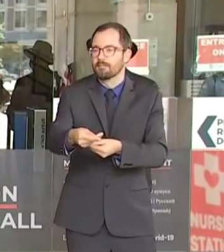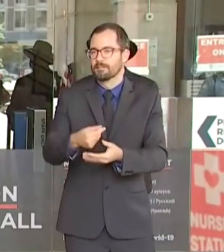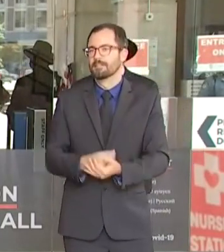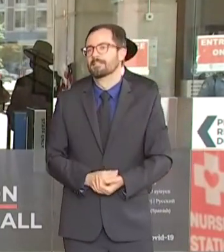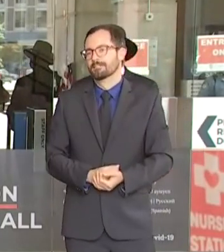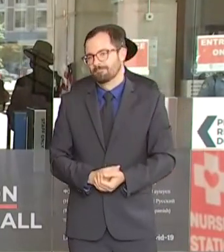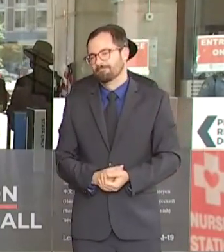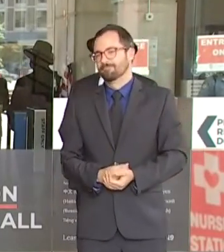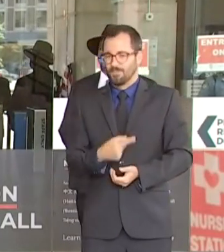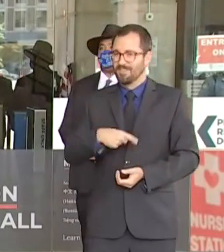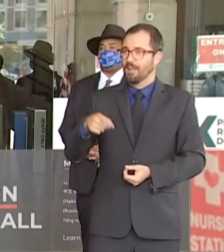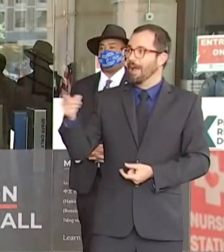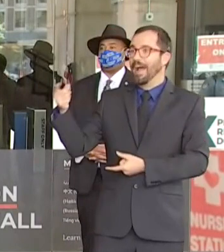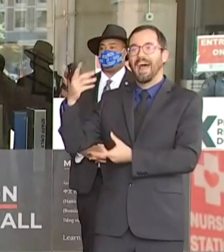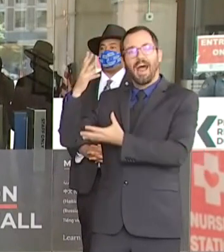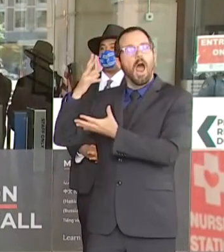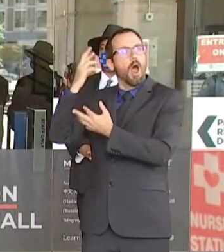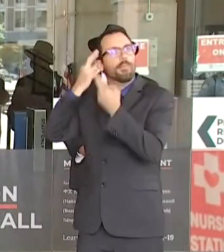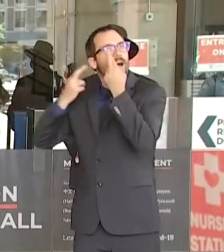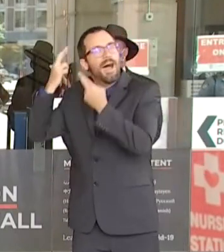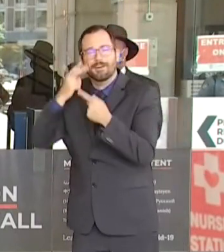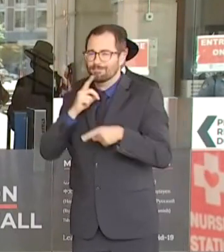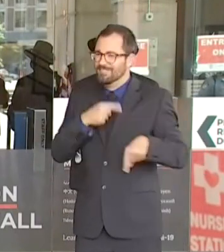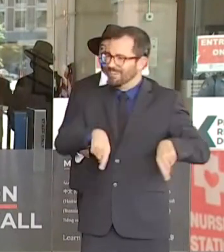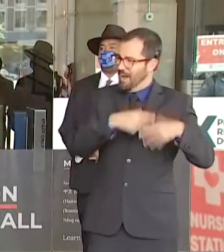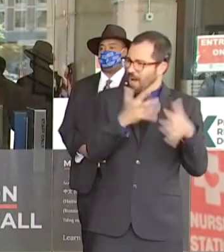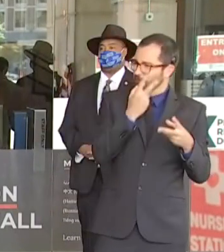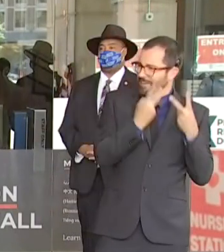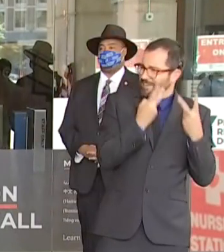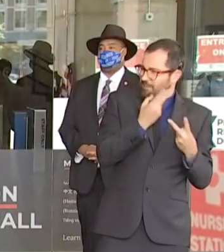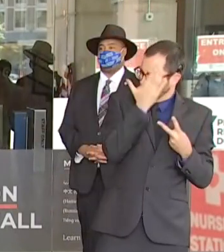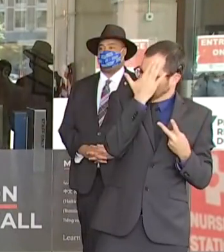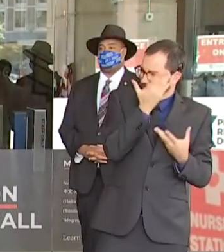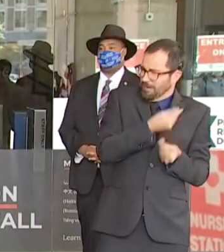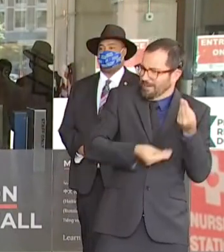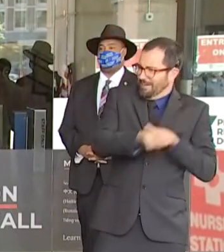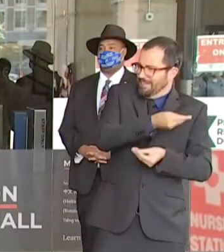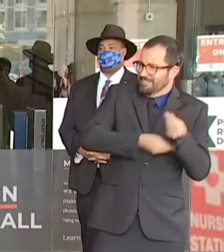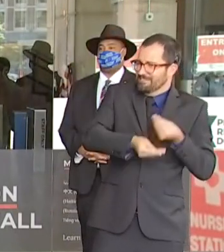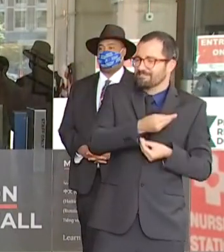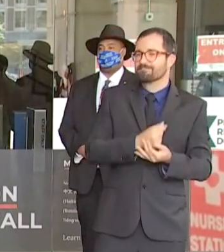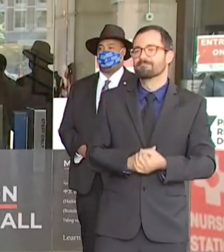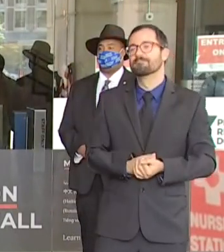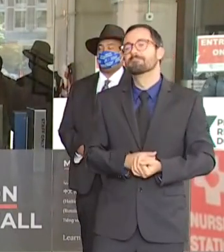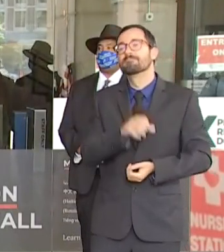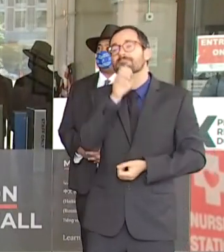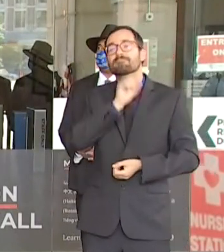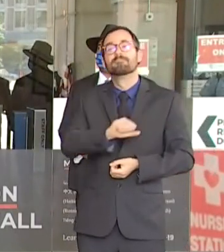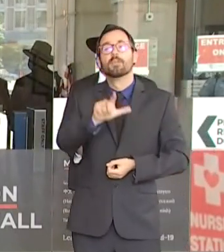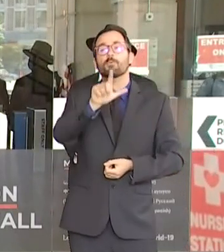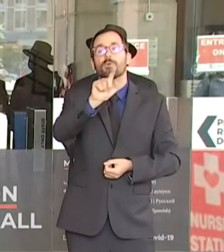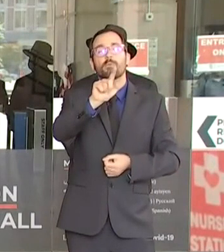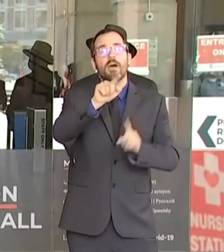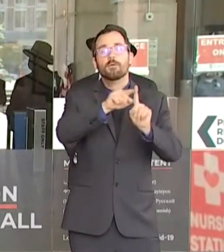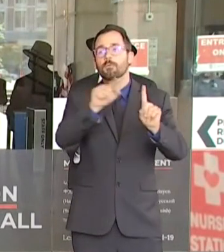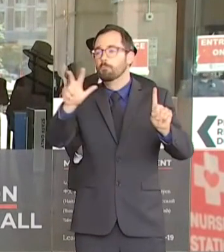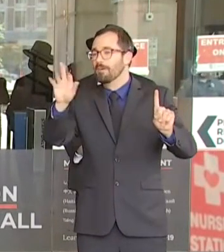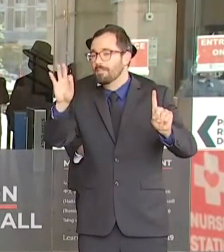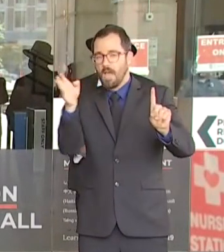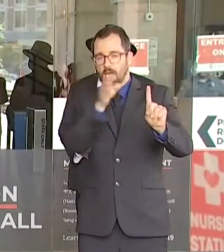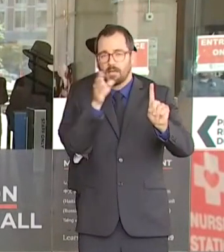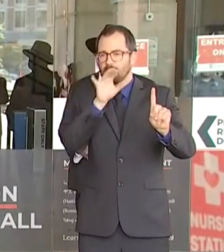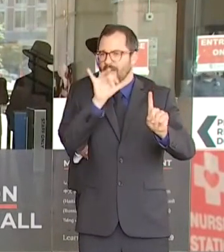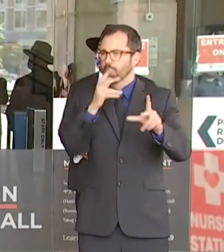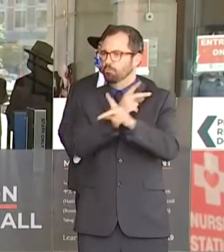are on the rise in Boston and especially for the 21 to 39 age group. The Greater Boston Latino Network